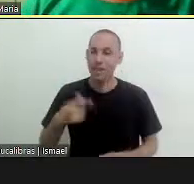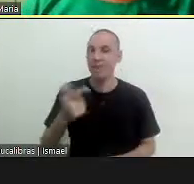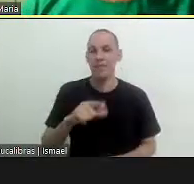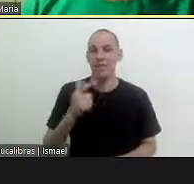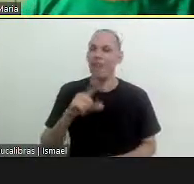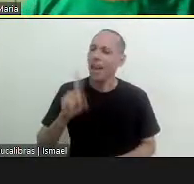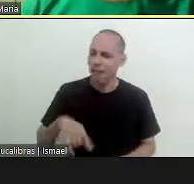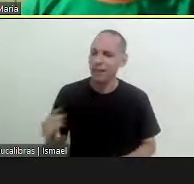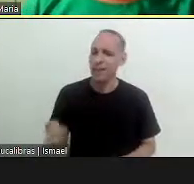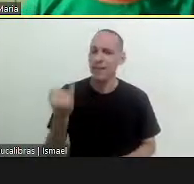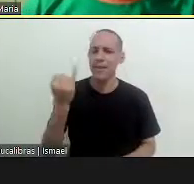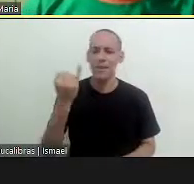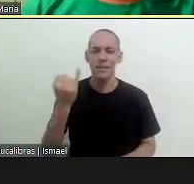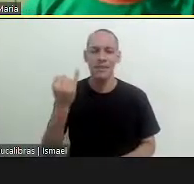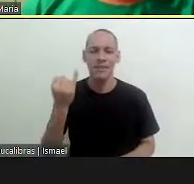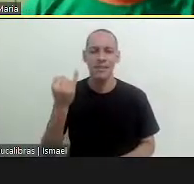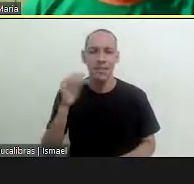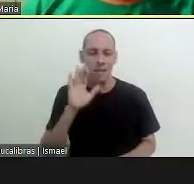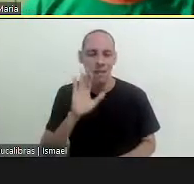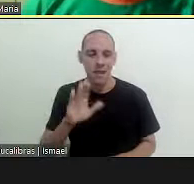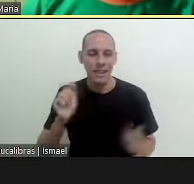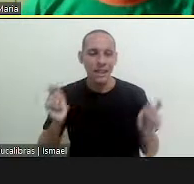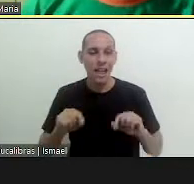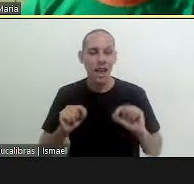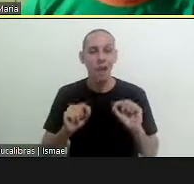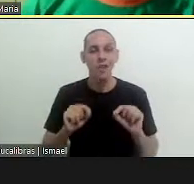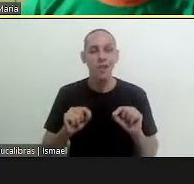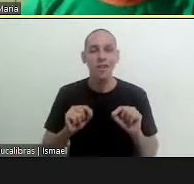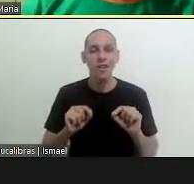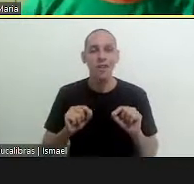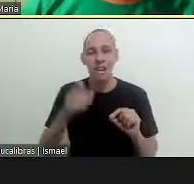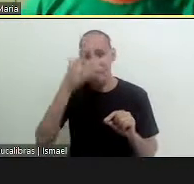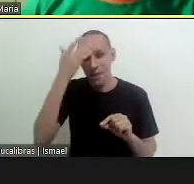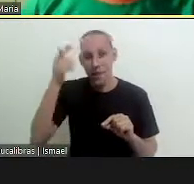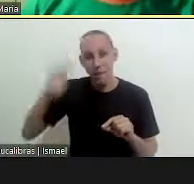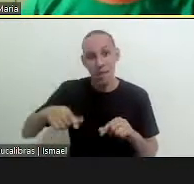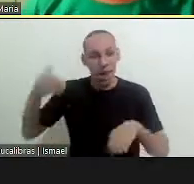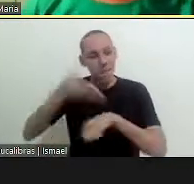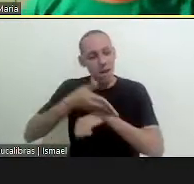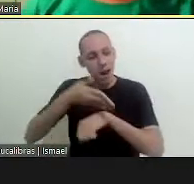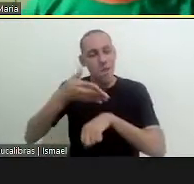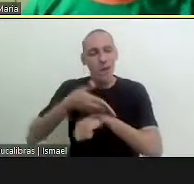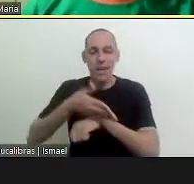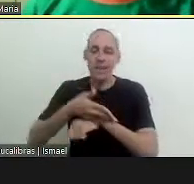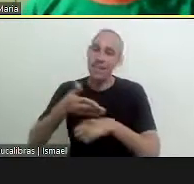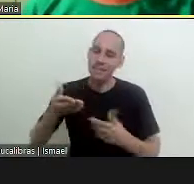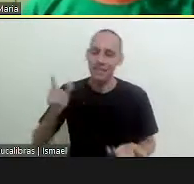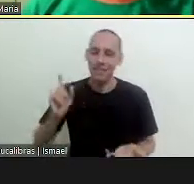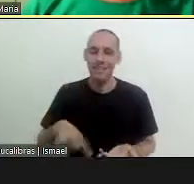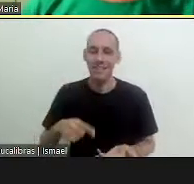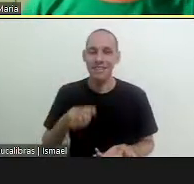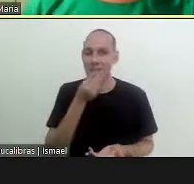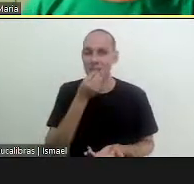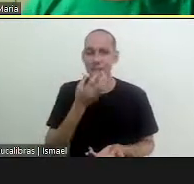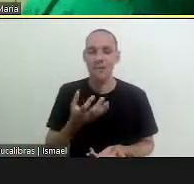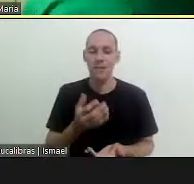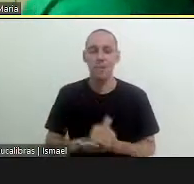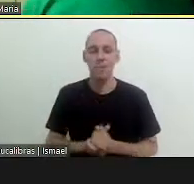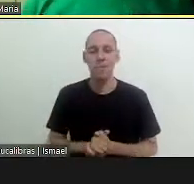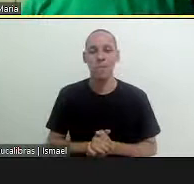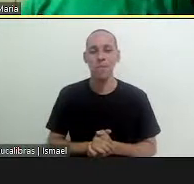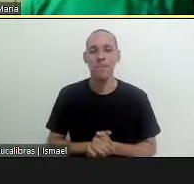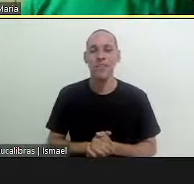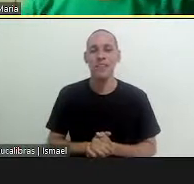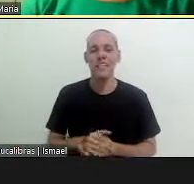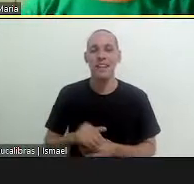contact which is very important it made it possible for us to expand the participation so i believe this was